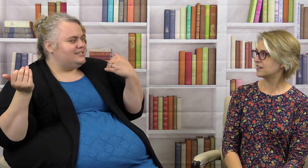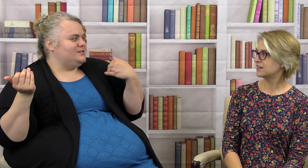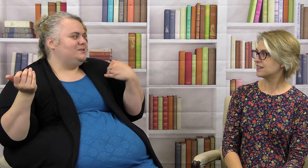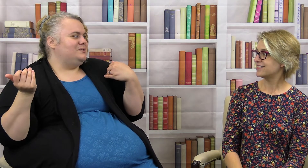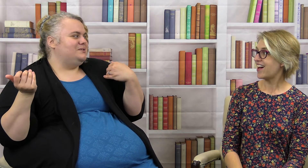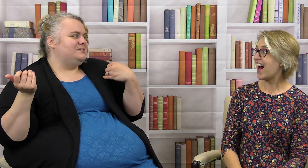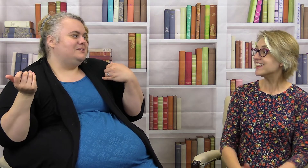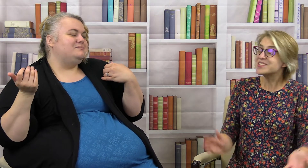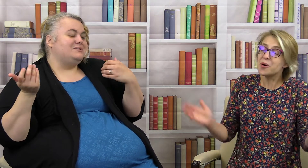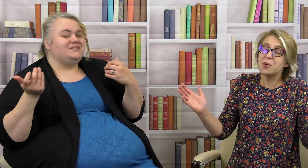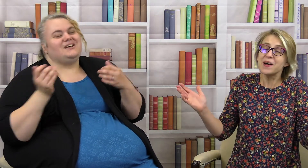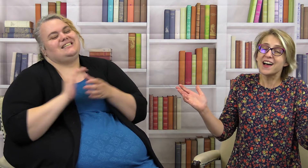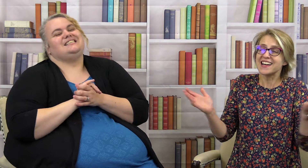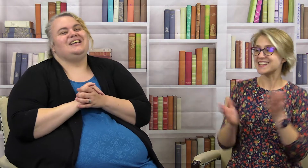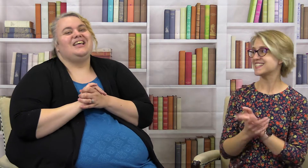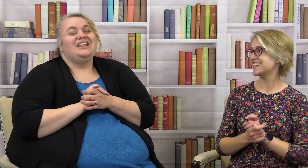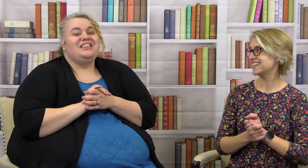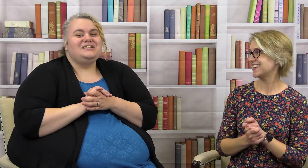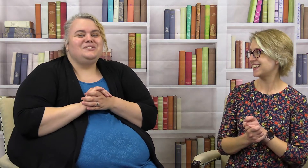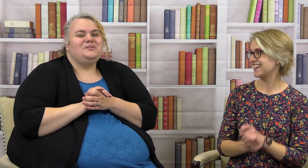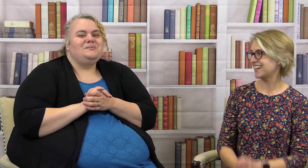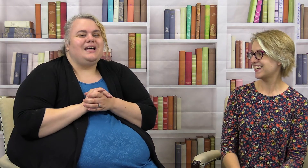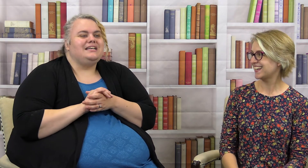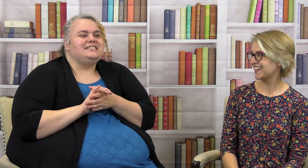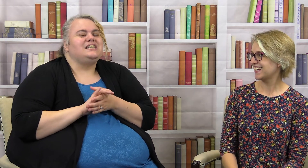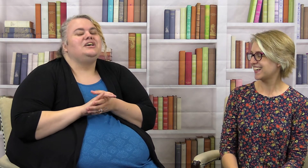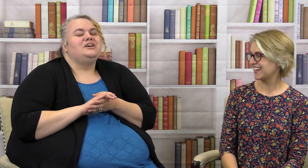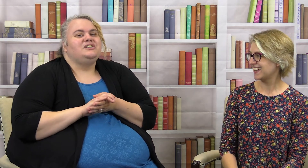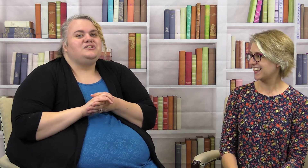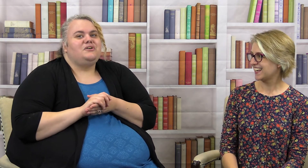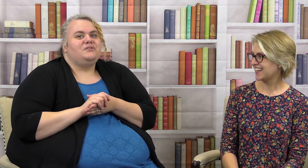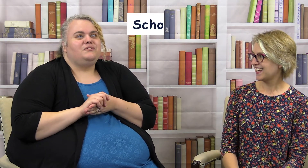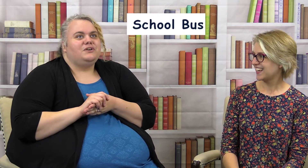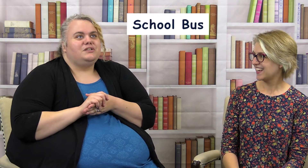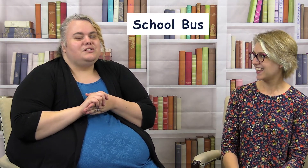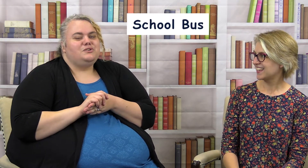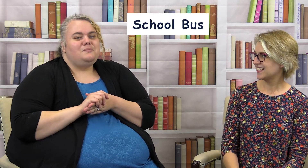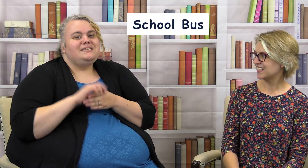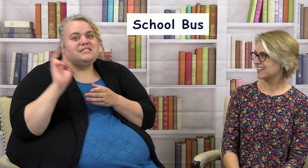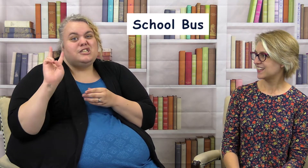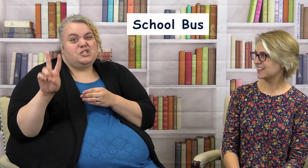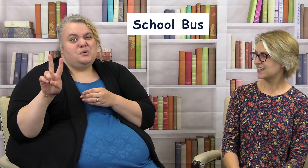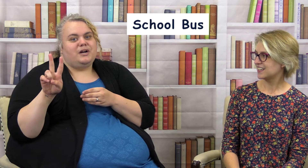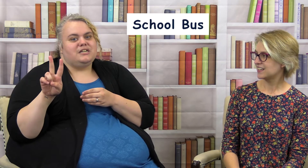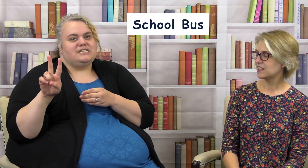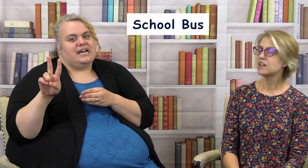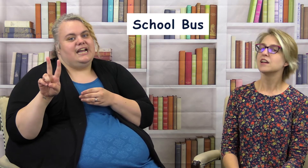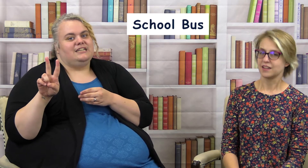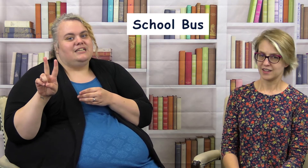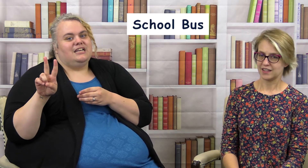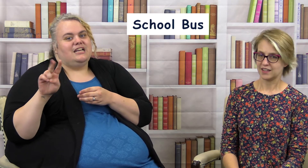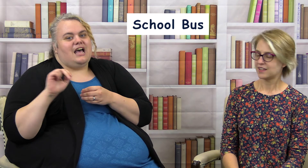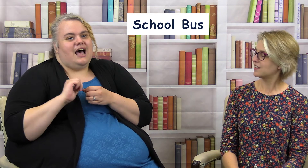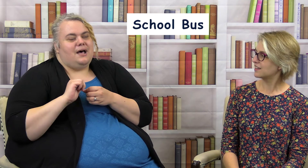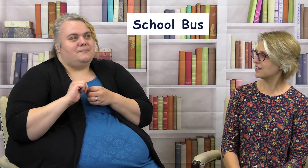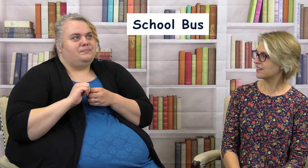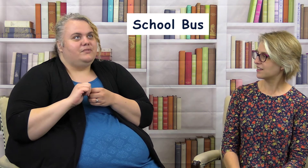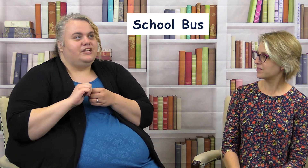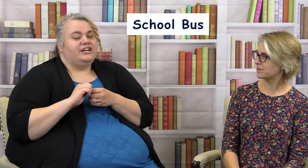to school on the school bus the school bus so for the school bus it's a two-part sign you're